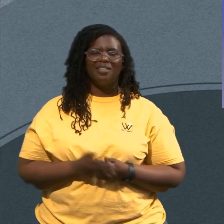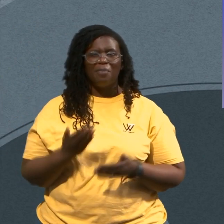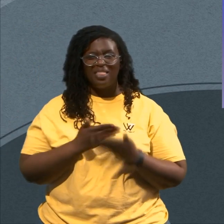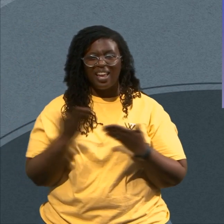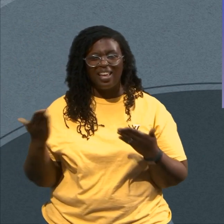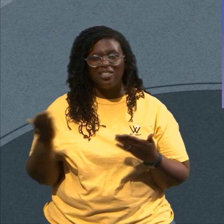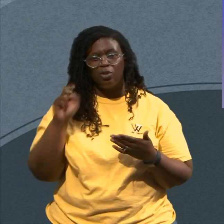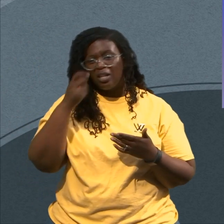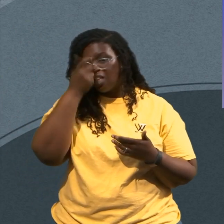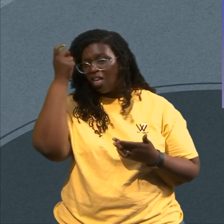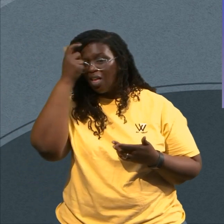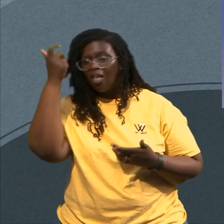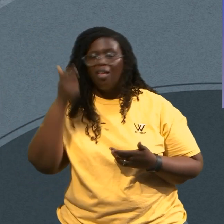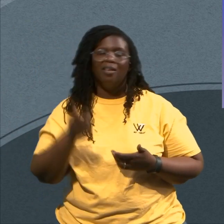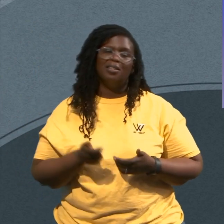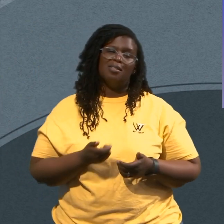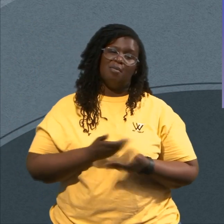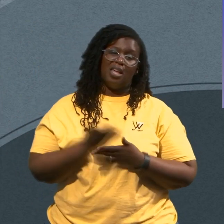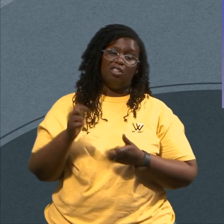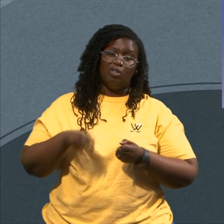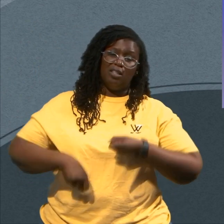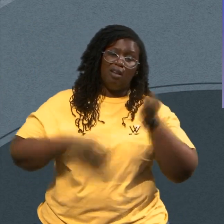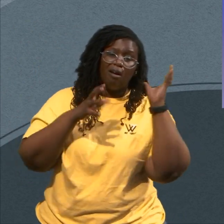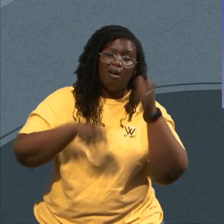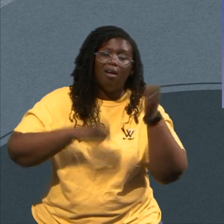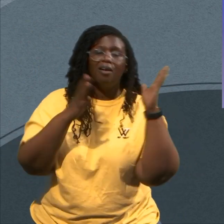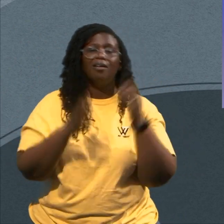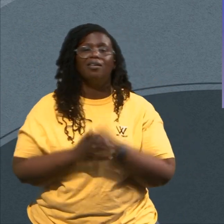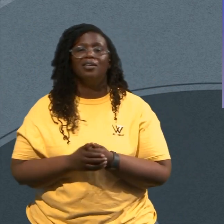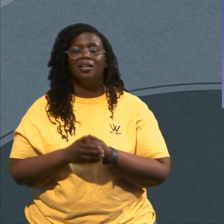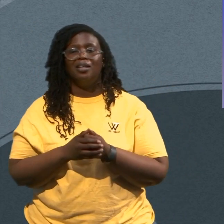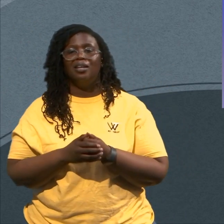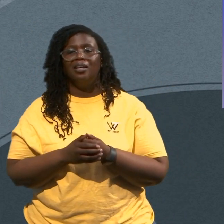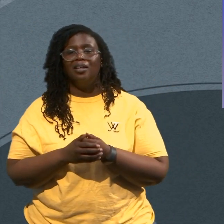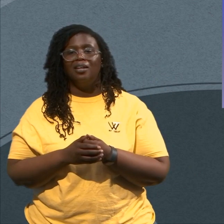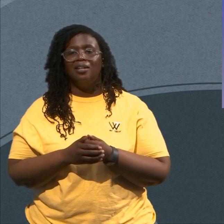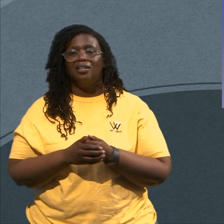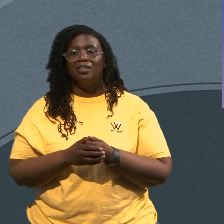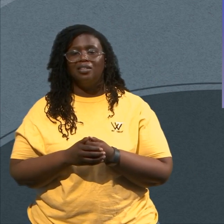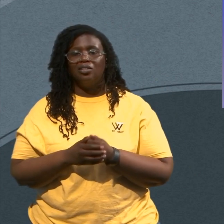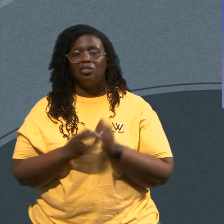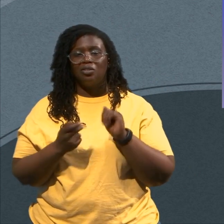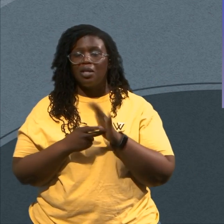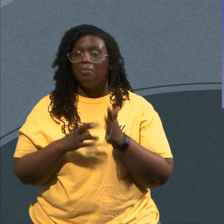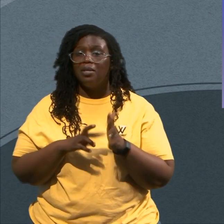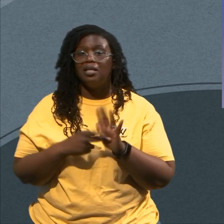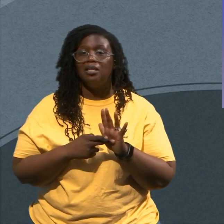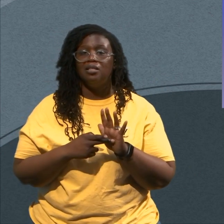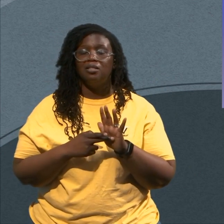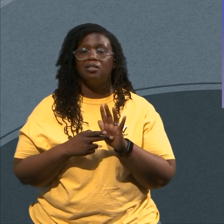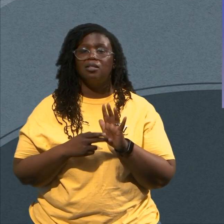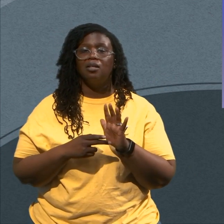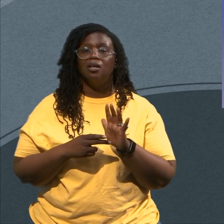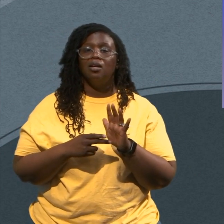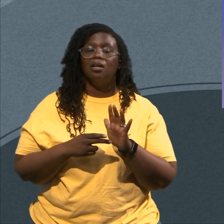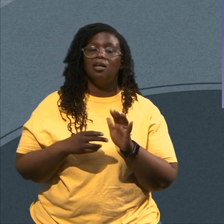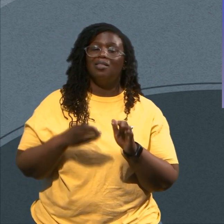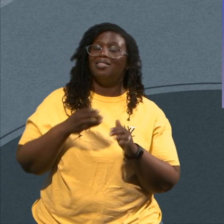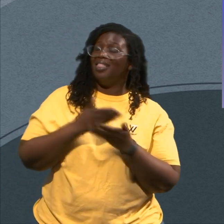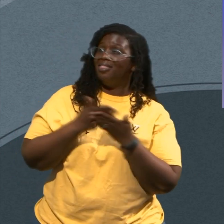Means I Have To Only Say Yes To What God Wants In My Life And To Only Say Yes